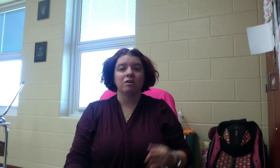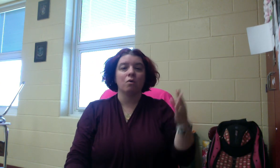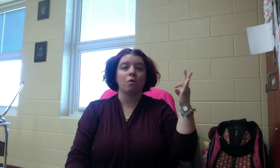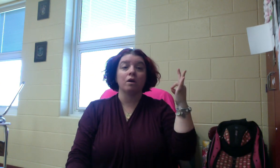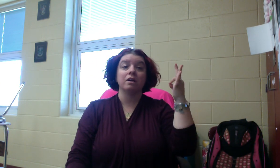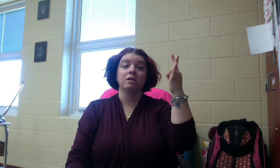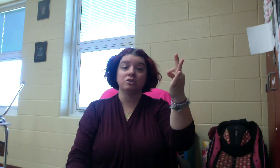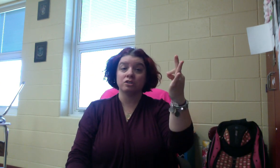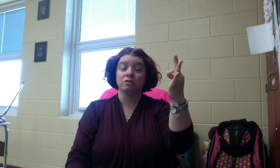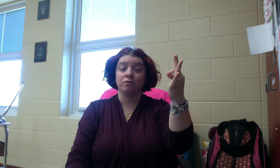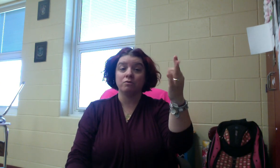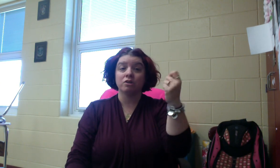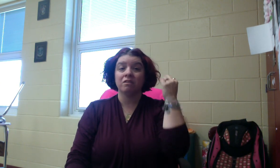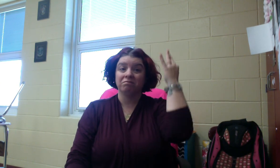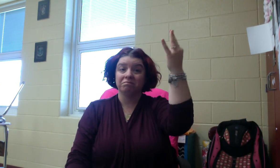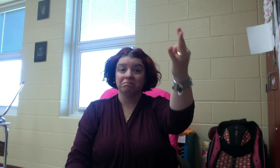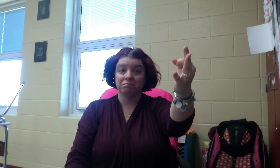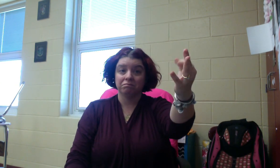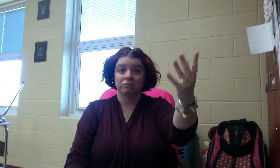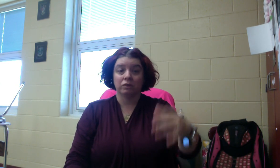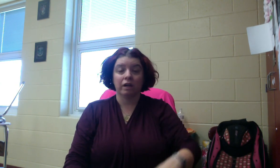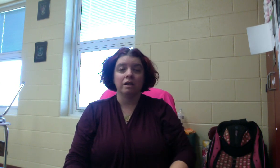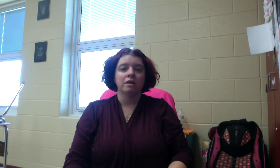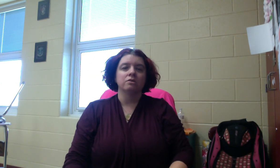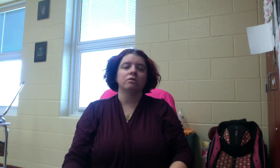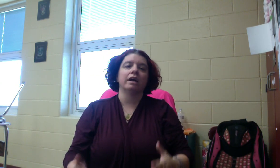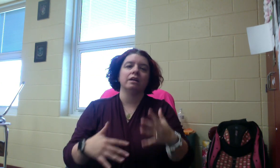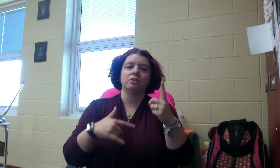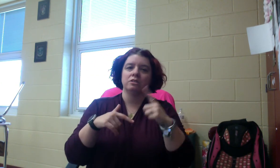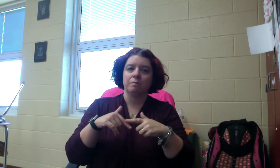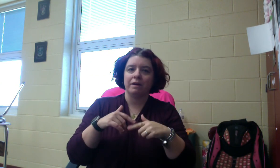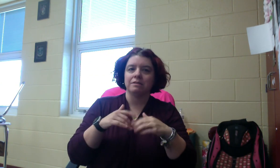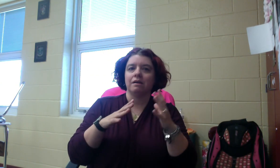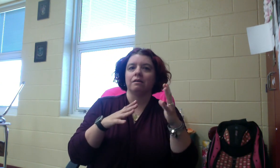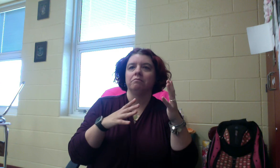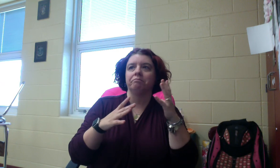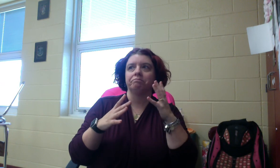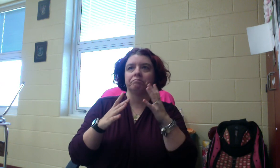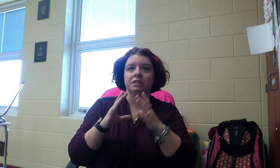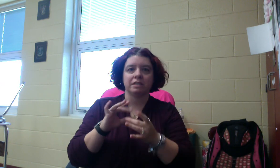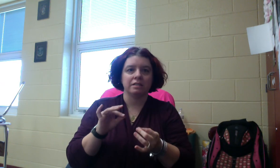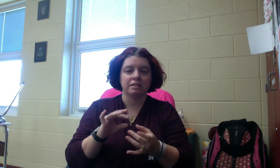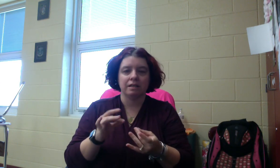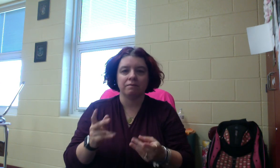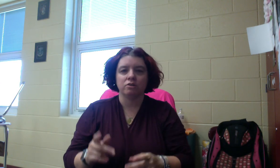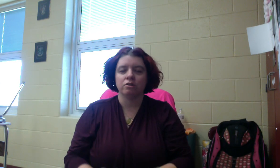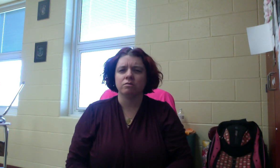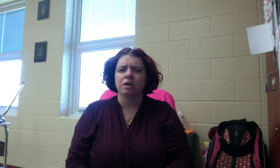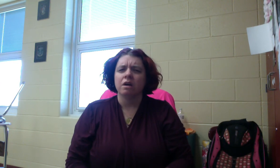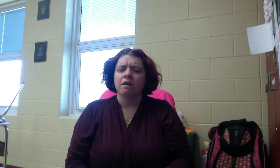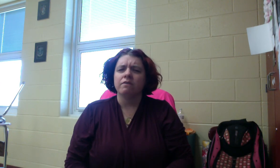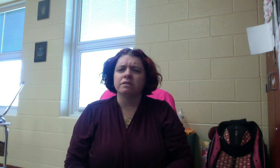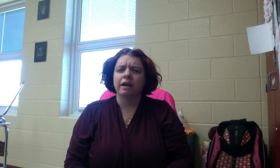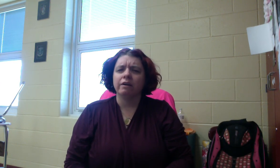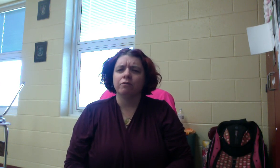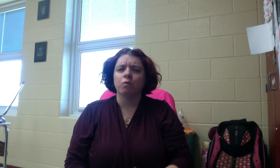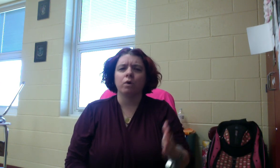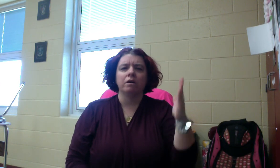or just the future. Okay? So again, it just depends on the sentence type that you use. The sign for will